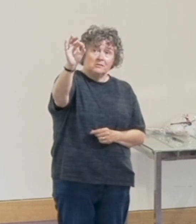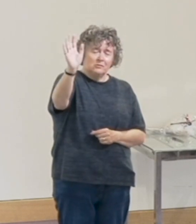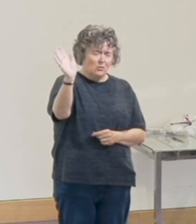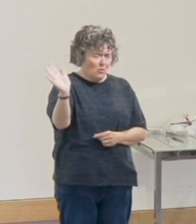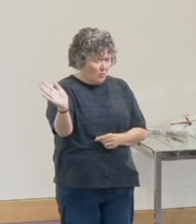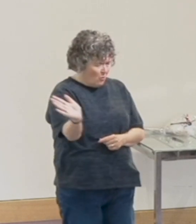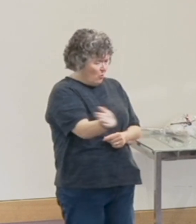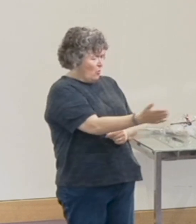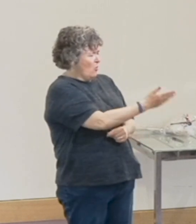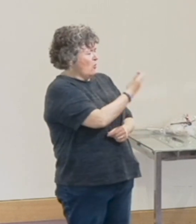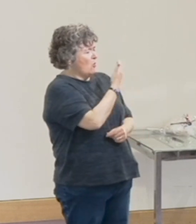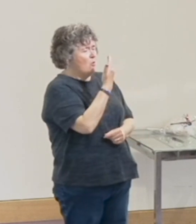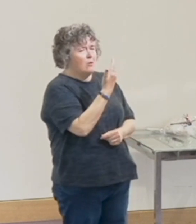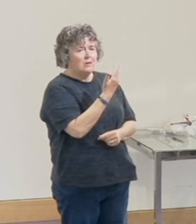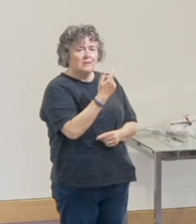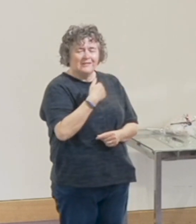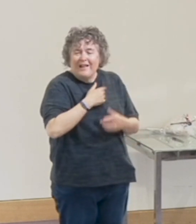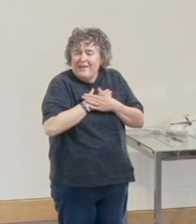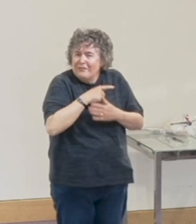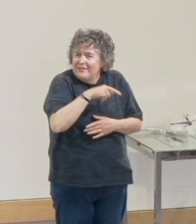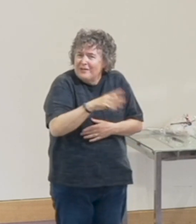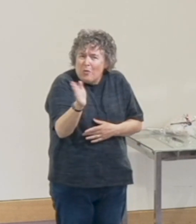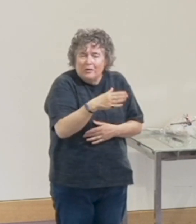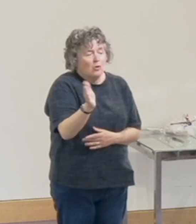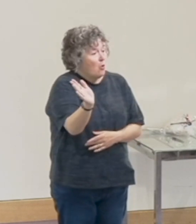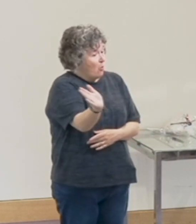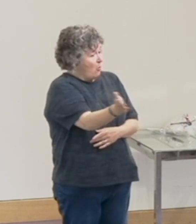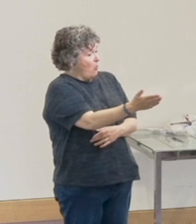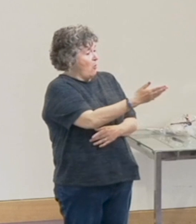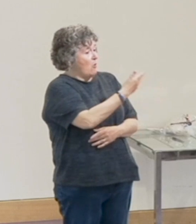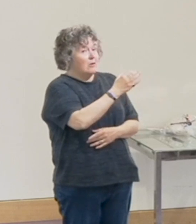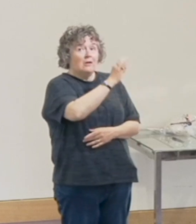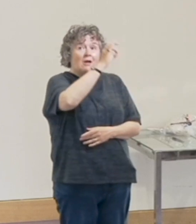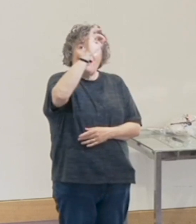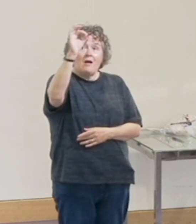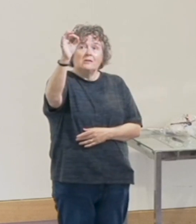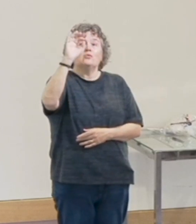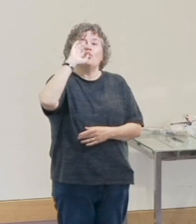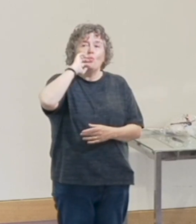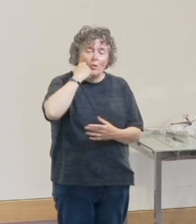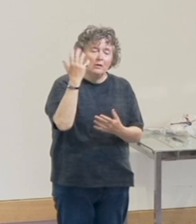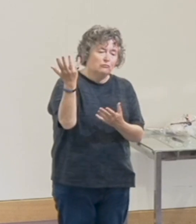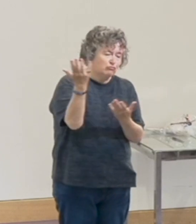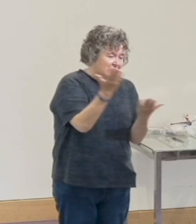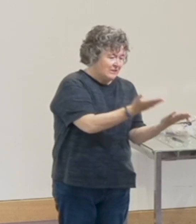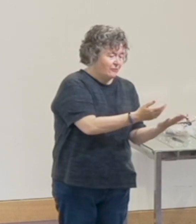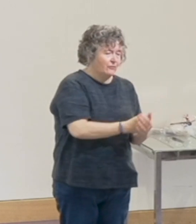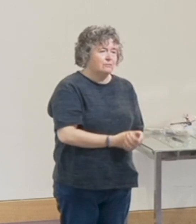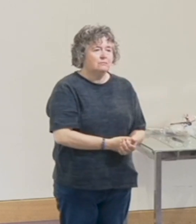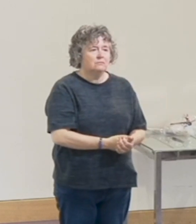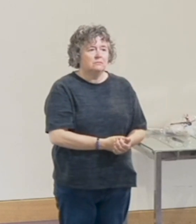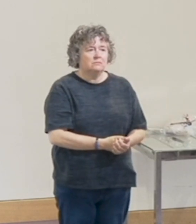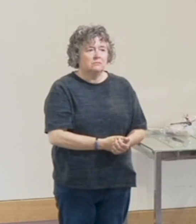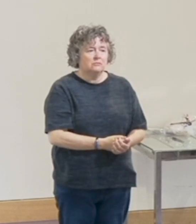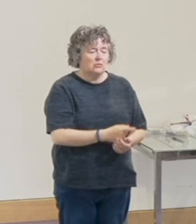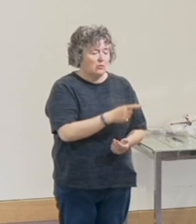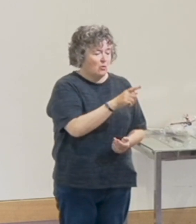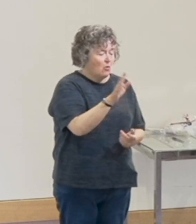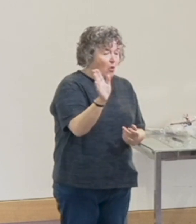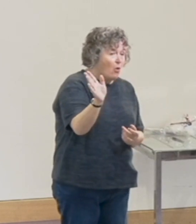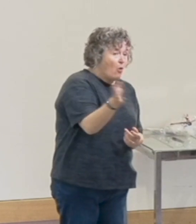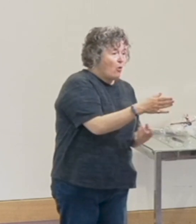-inclusivity here, we really value that. Everyone who asks, receives. He who